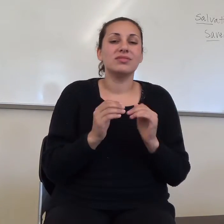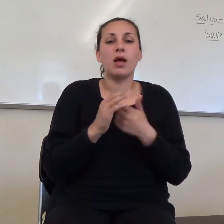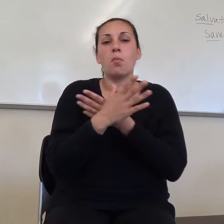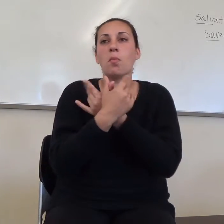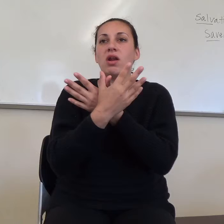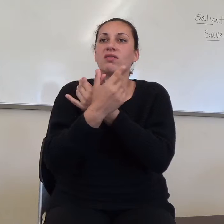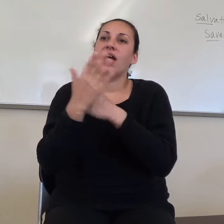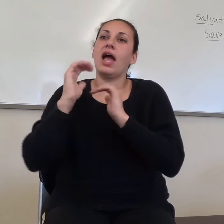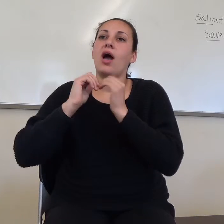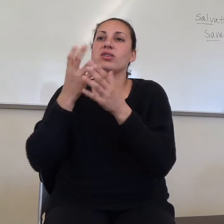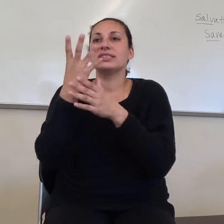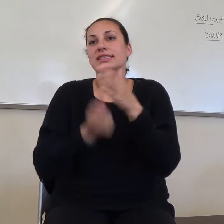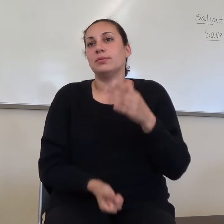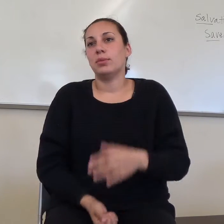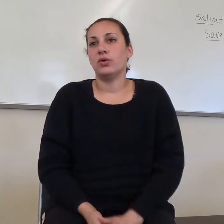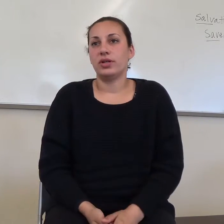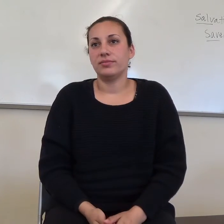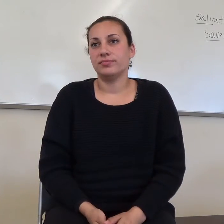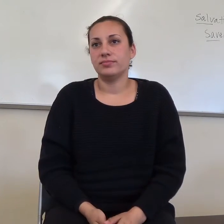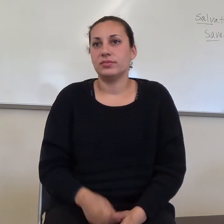cutting the trees. They've not...